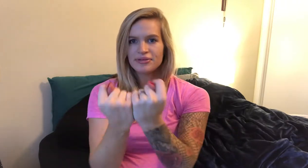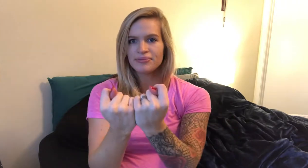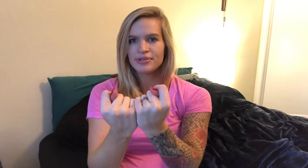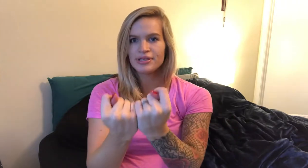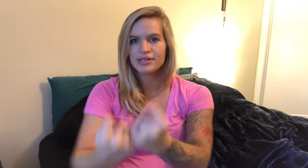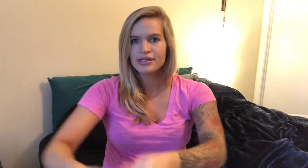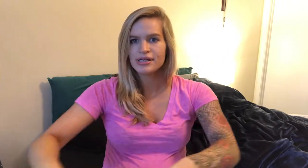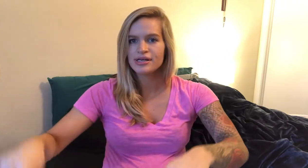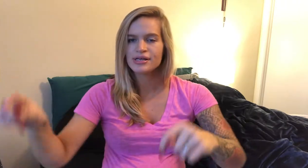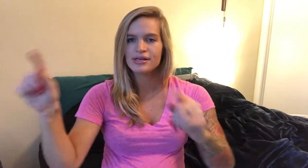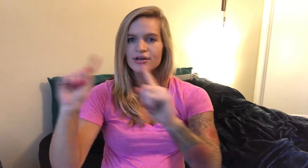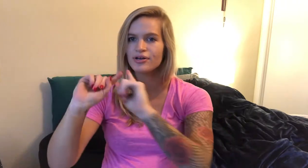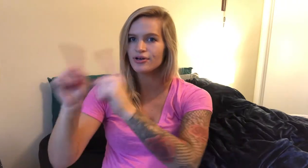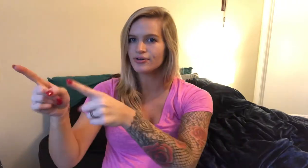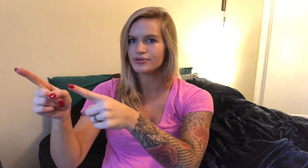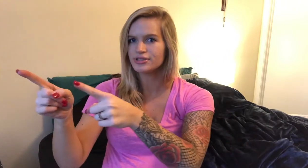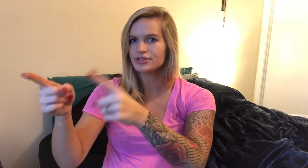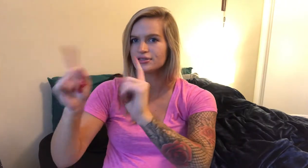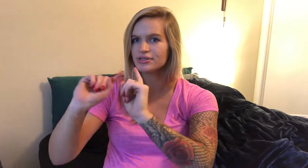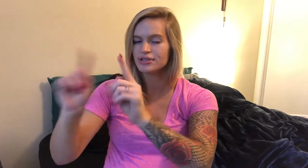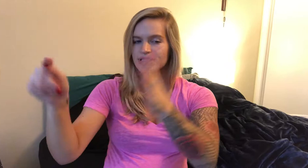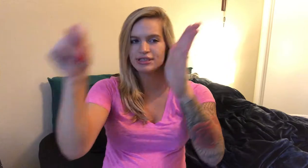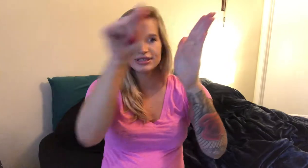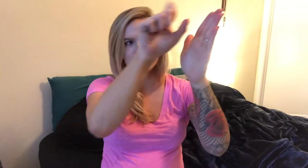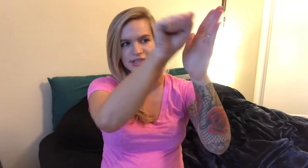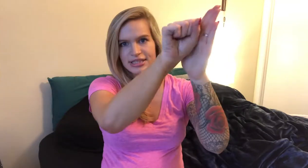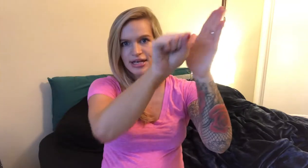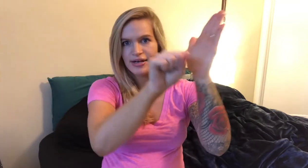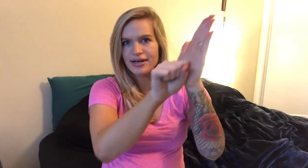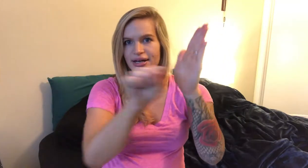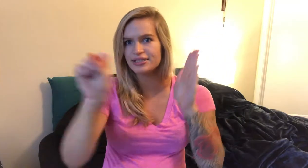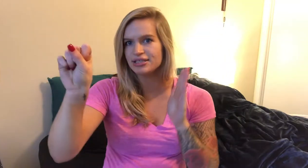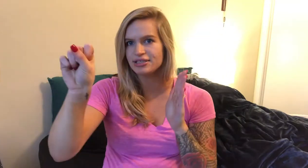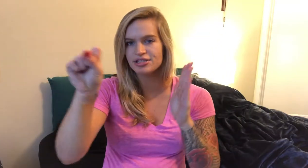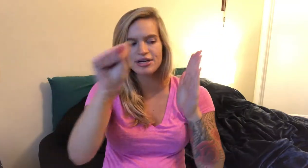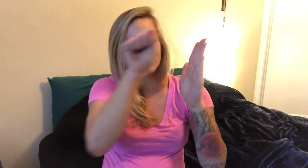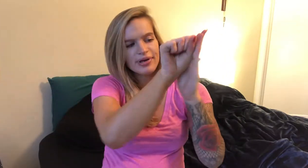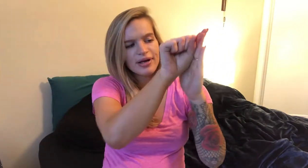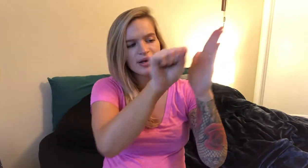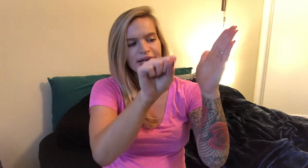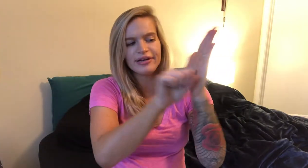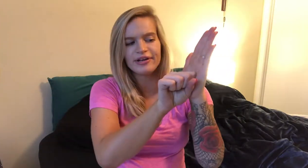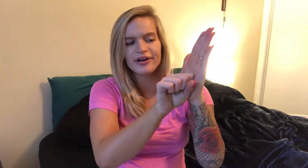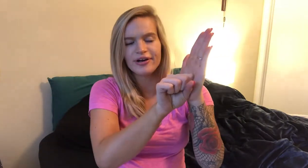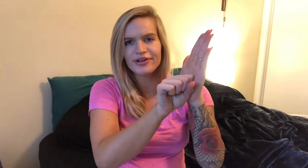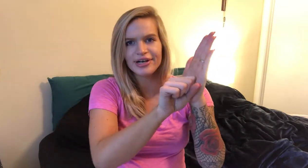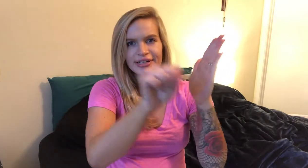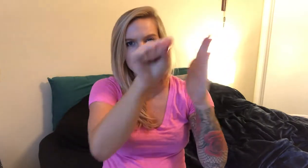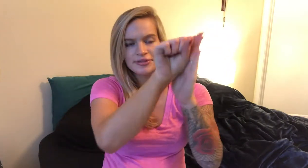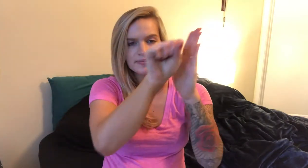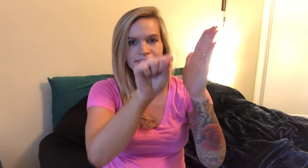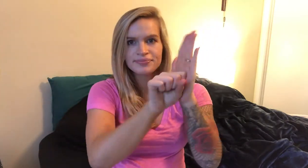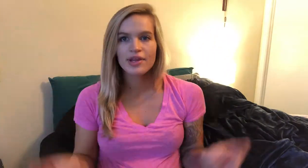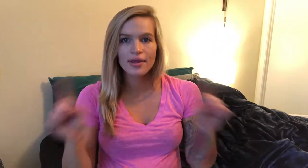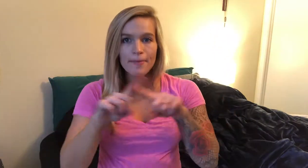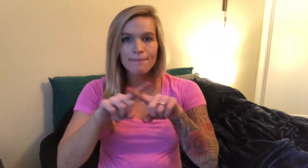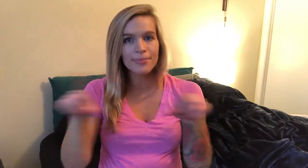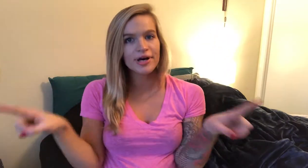goes to state as hand shape hitting your other hand but